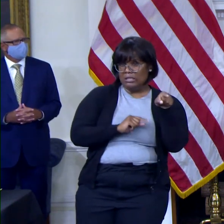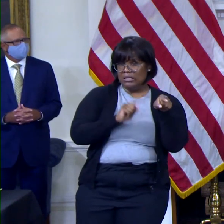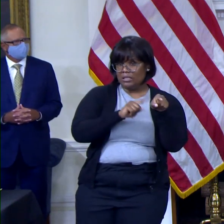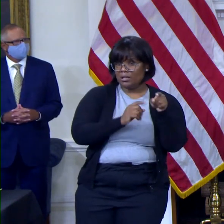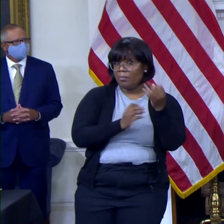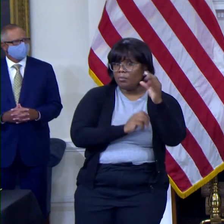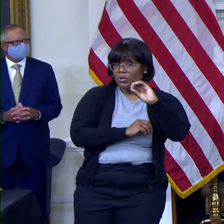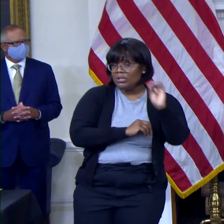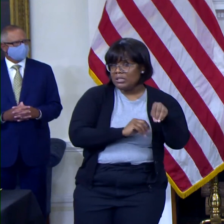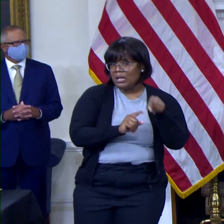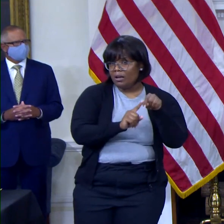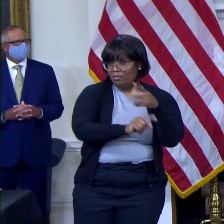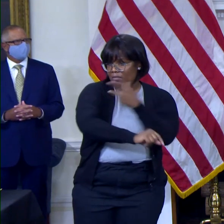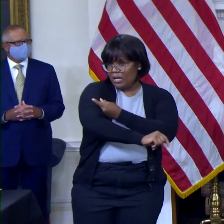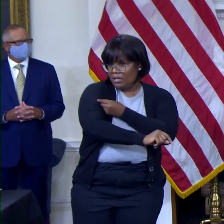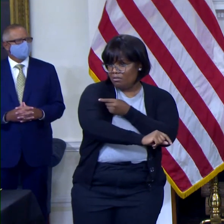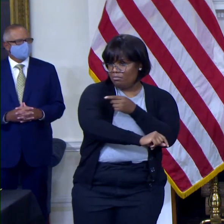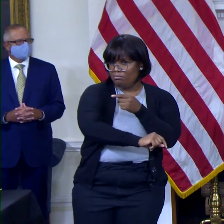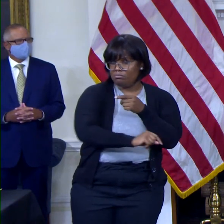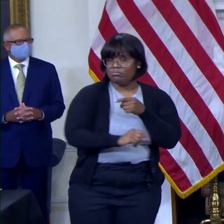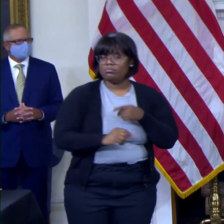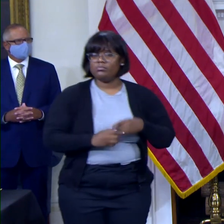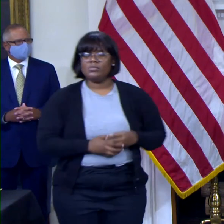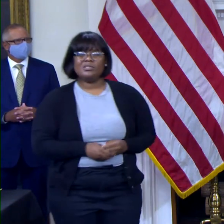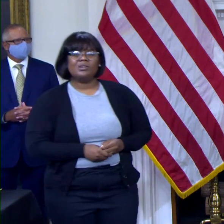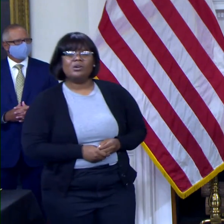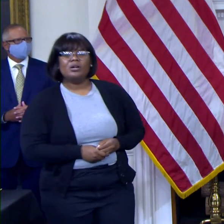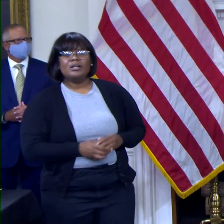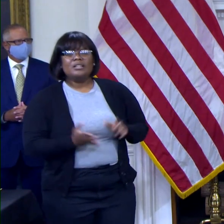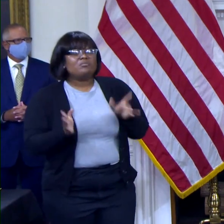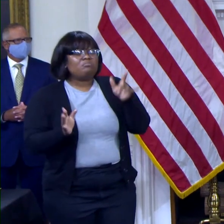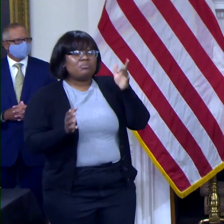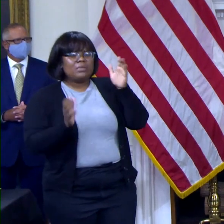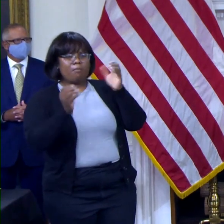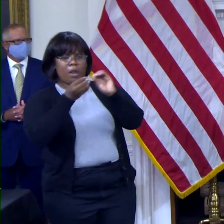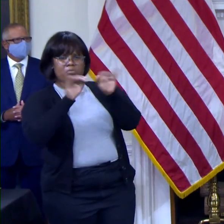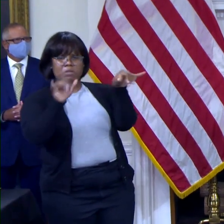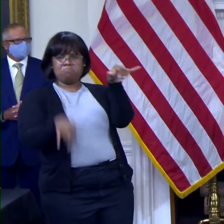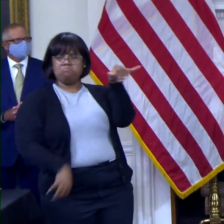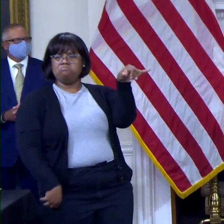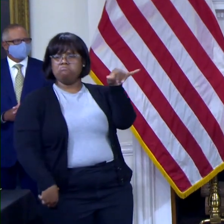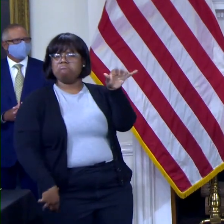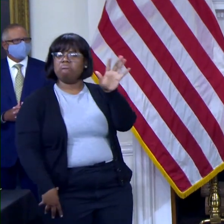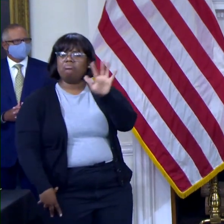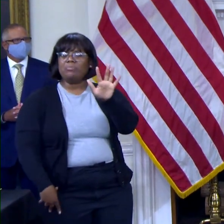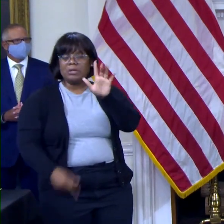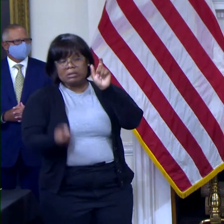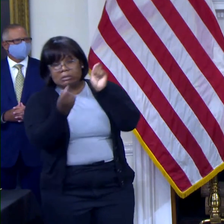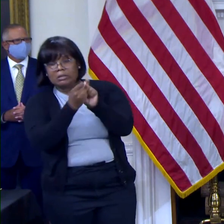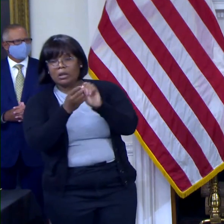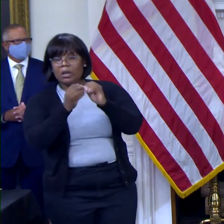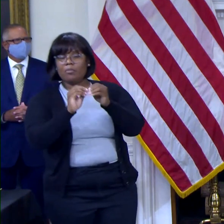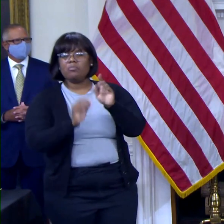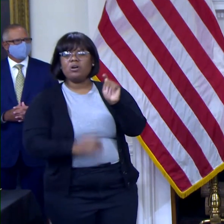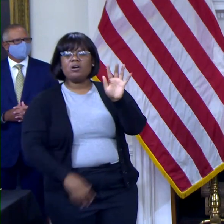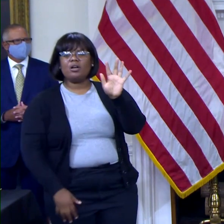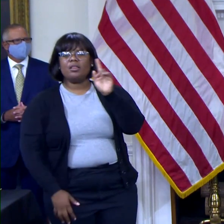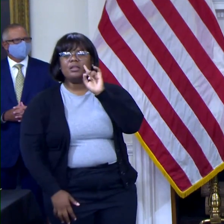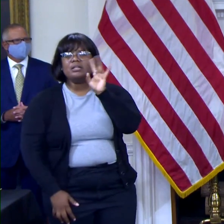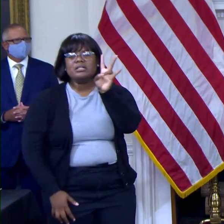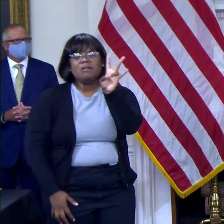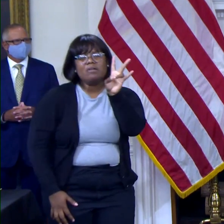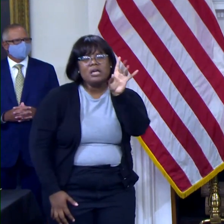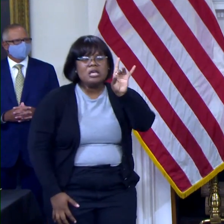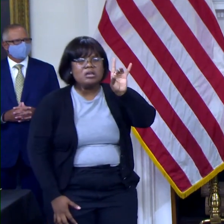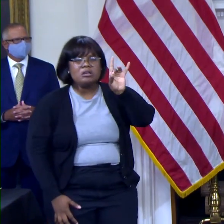There are similar levels in the hospitals. I don't have the exact number, but it's in the 78, higher 70